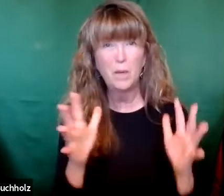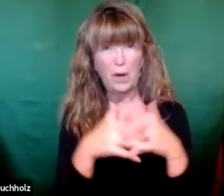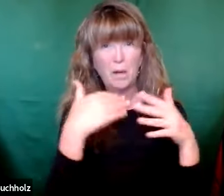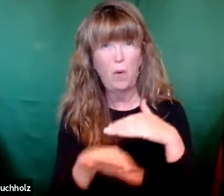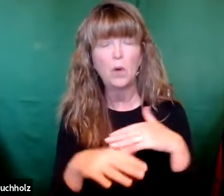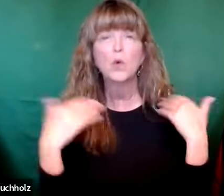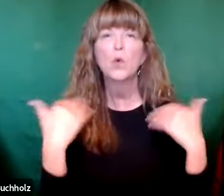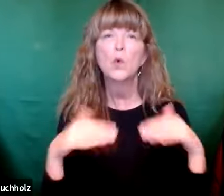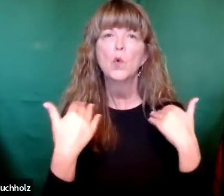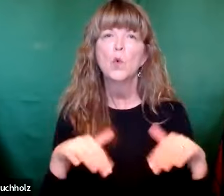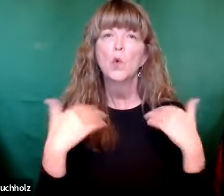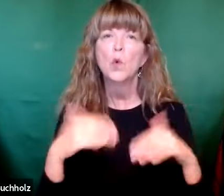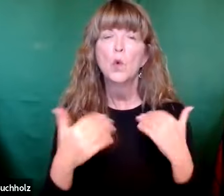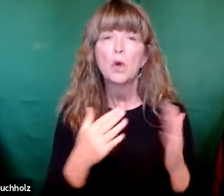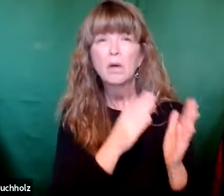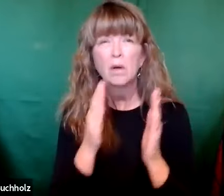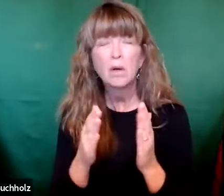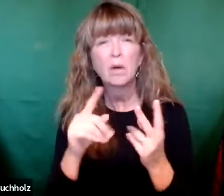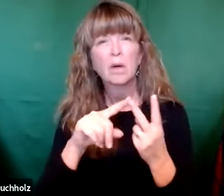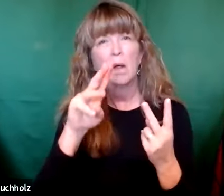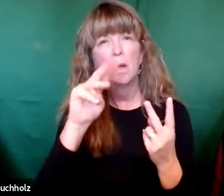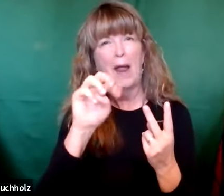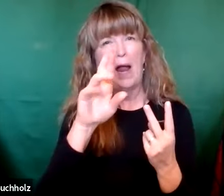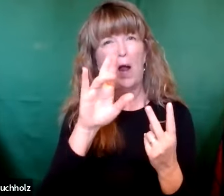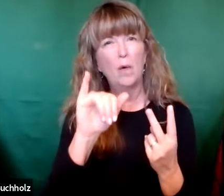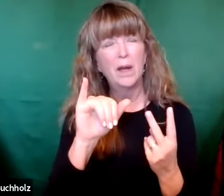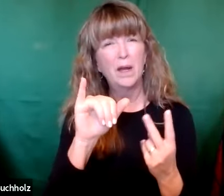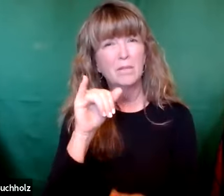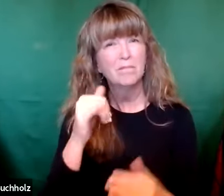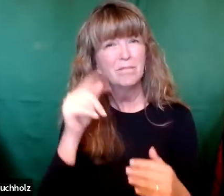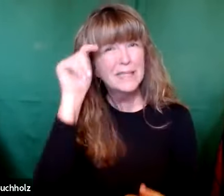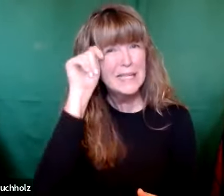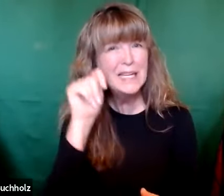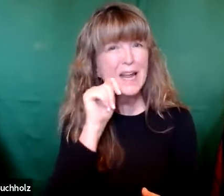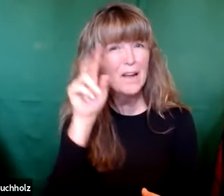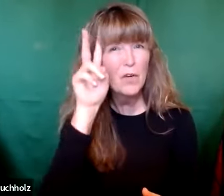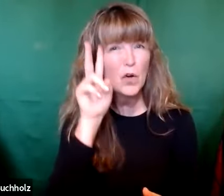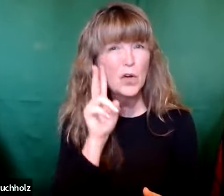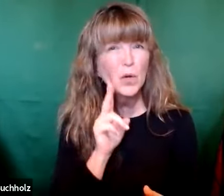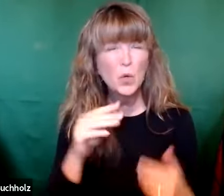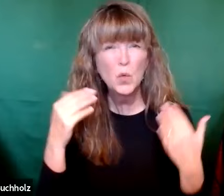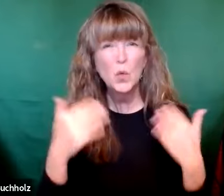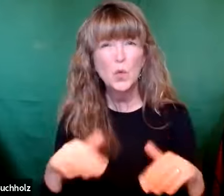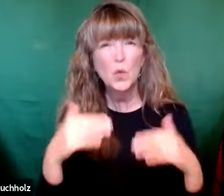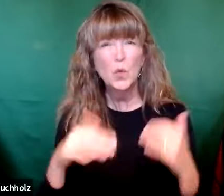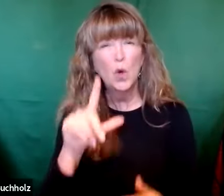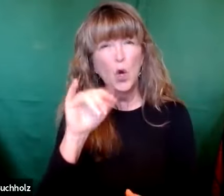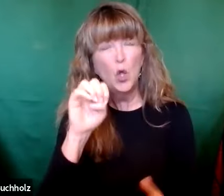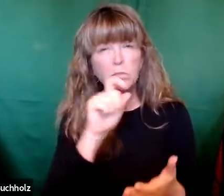Remember, Elizabeth was elderly and conceived. She was pregnant and had a baby. Mary was a teenager. She was a